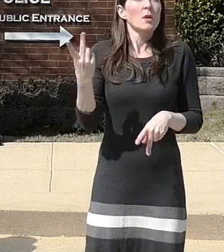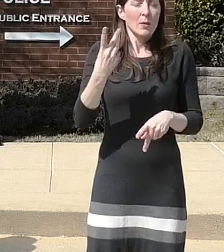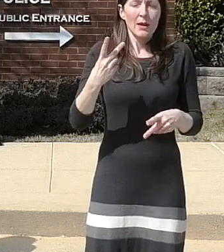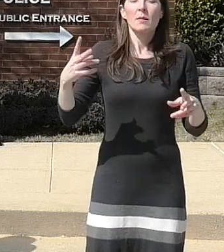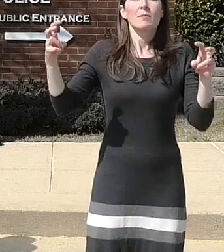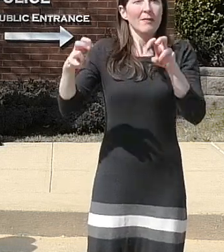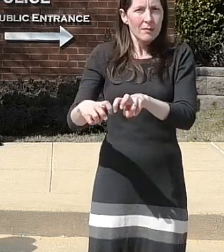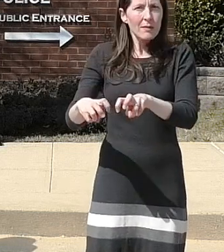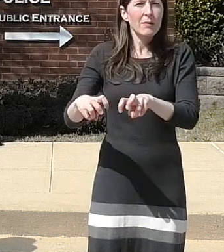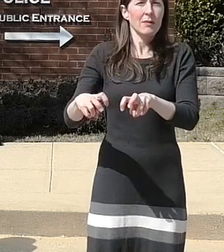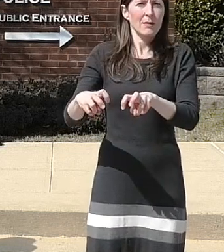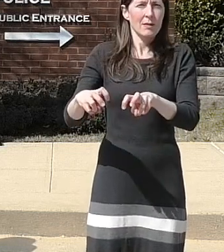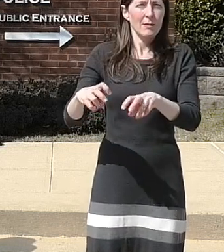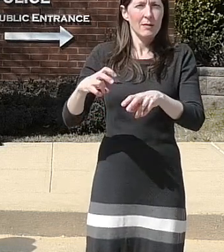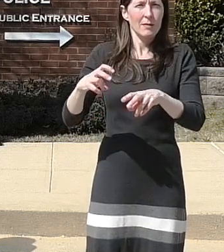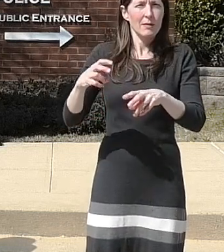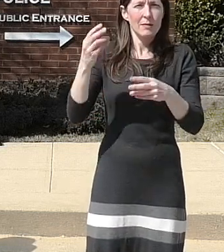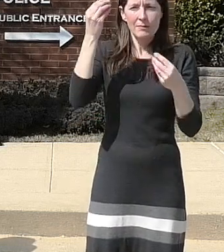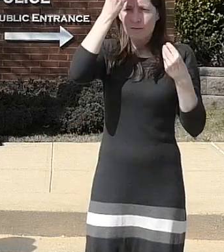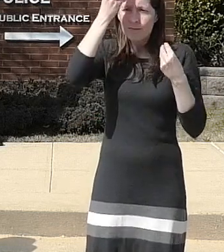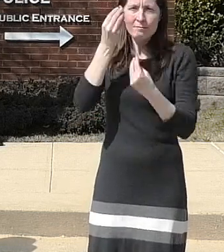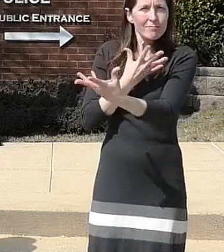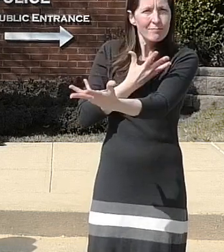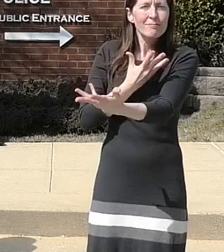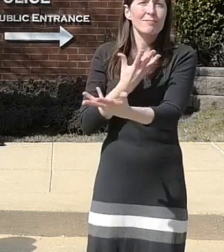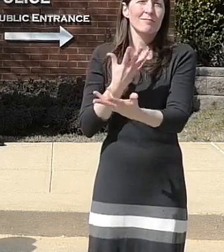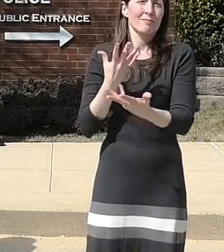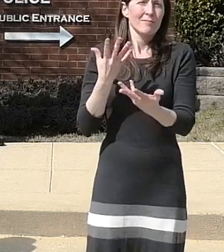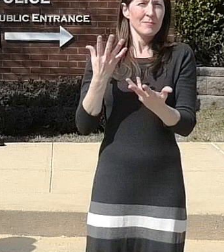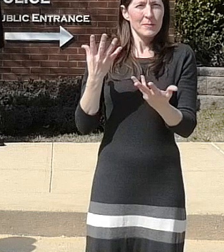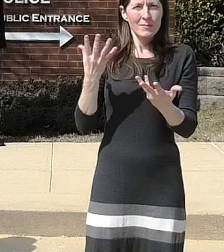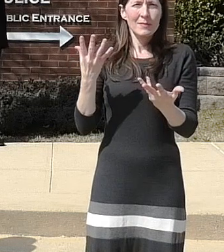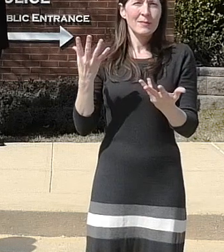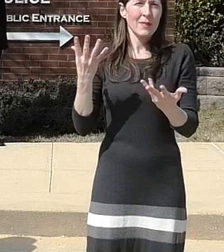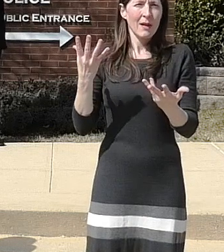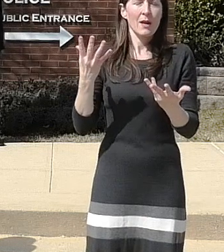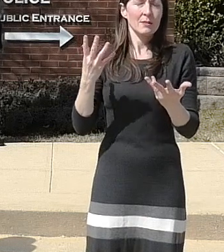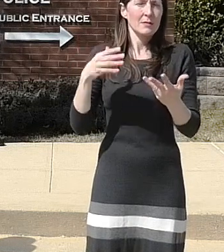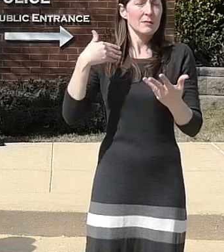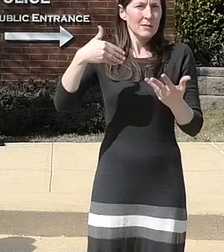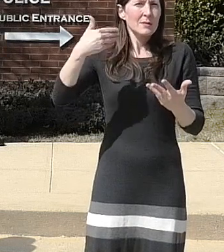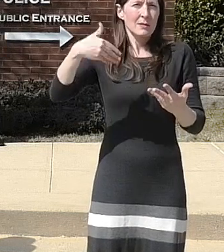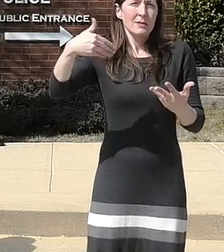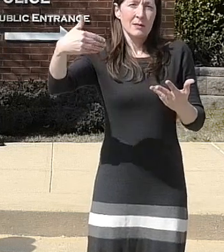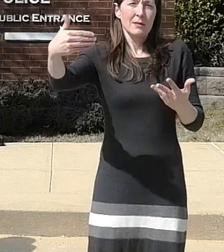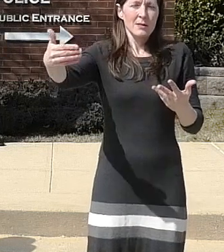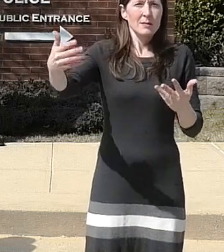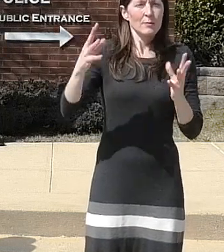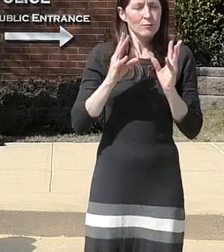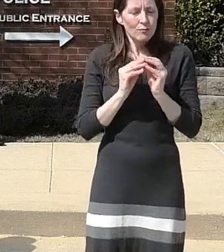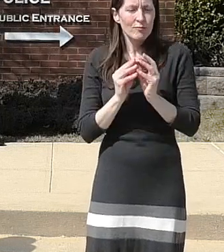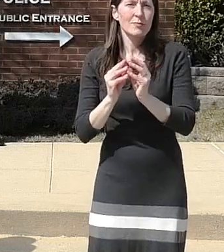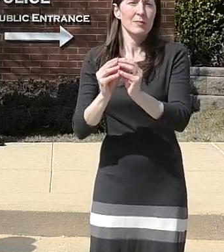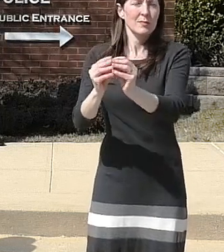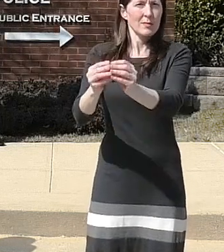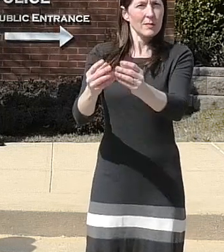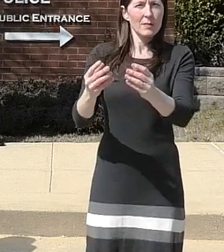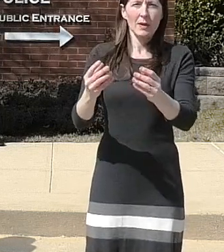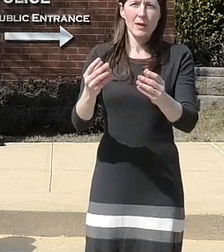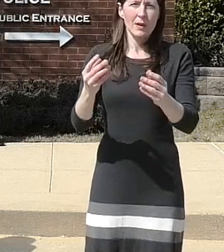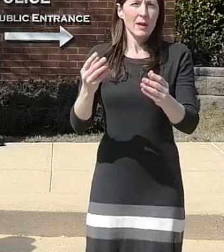information and then as as that continued to go on the case just